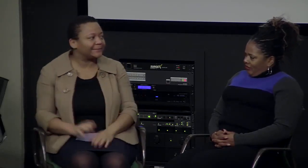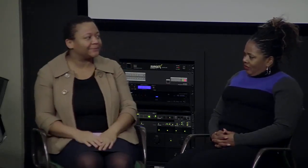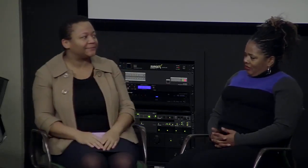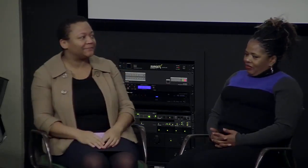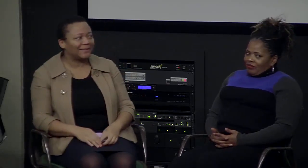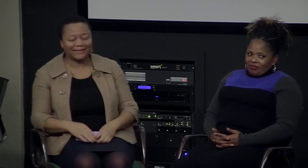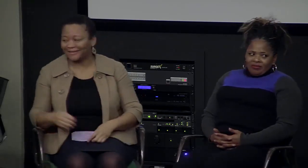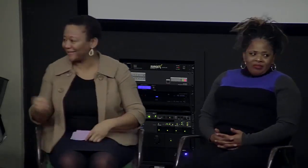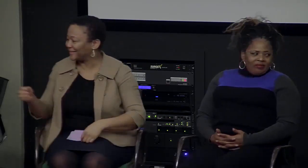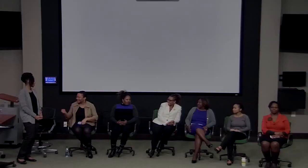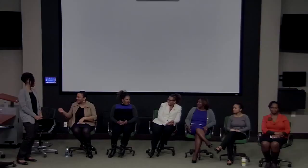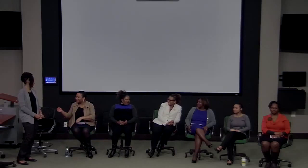that shouldn't be the expectation.